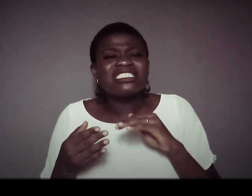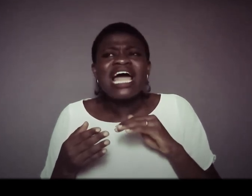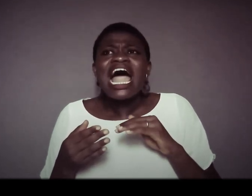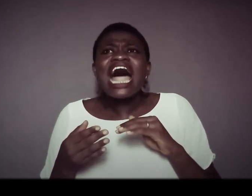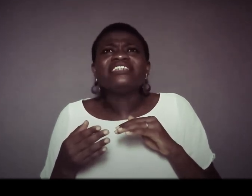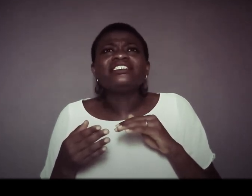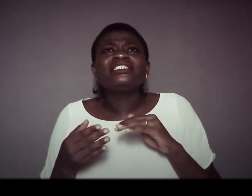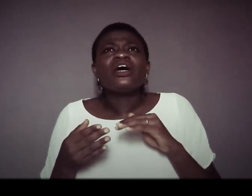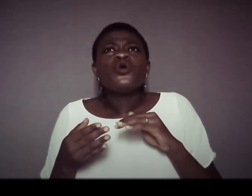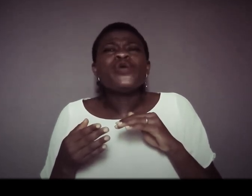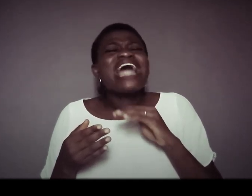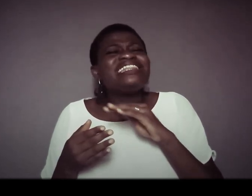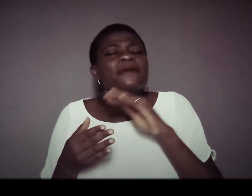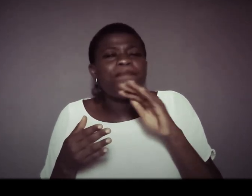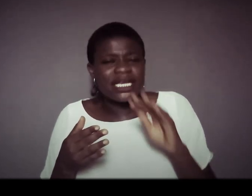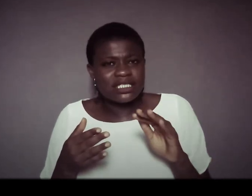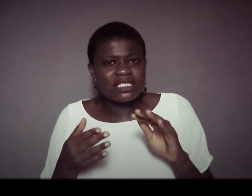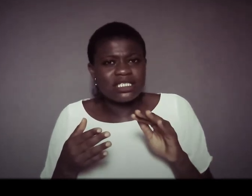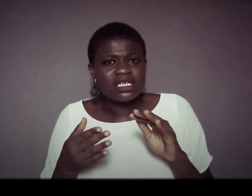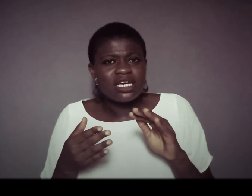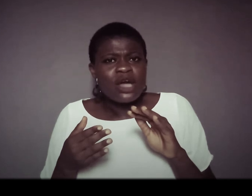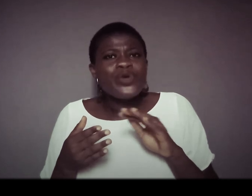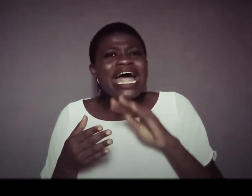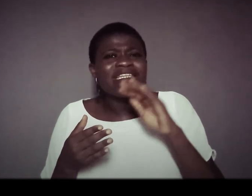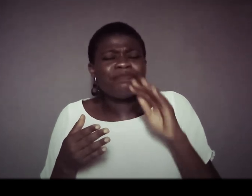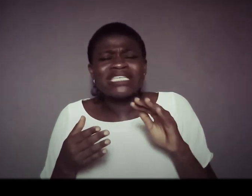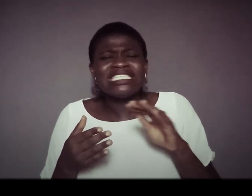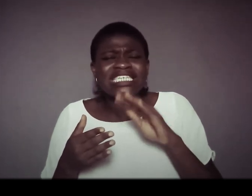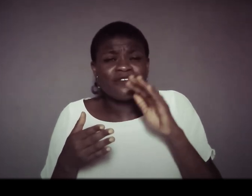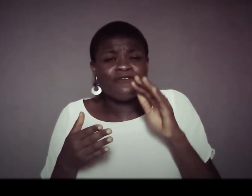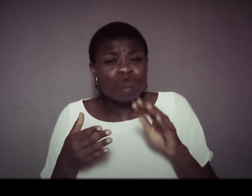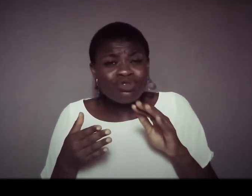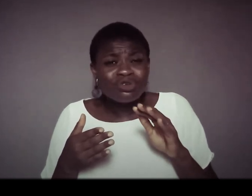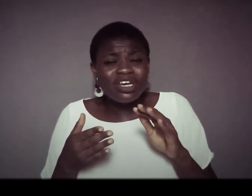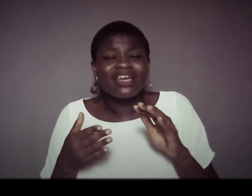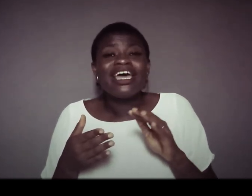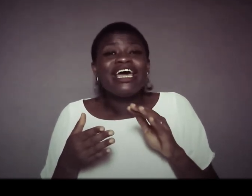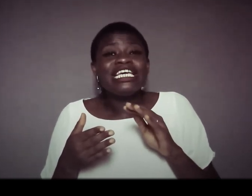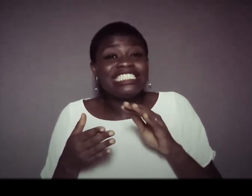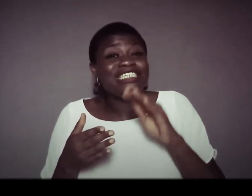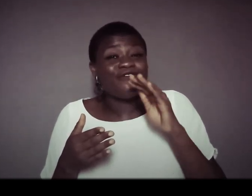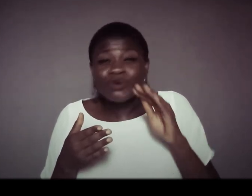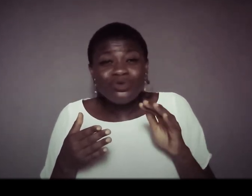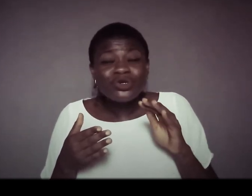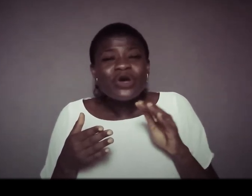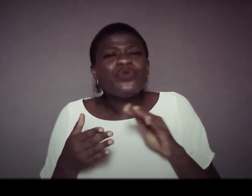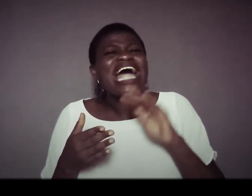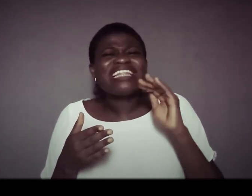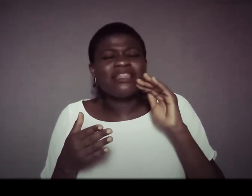and we had the best we had the best is it the food is it the food we had the